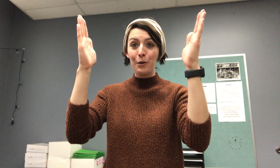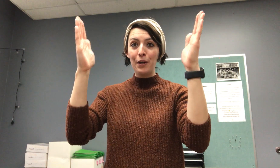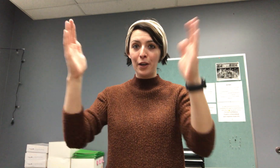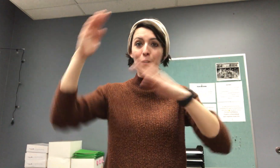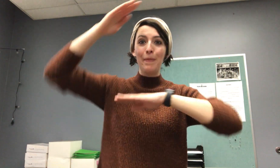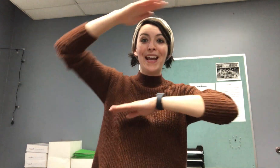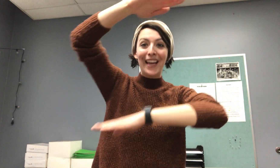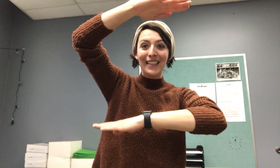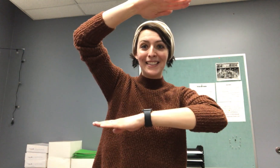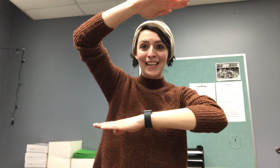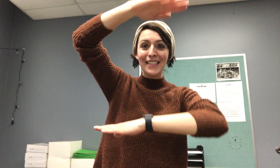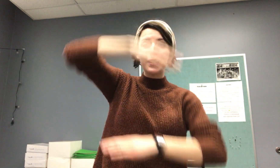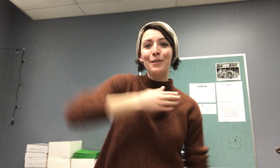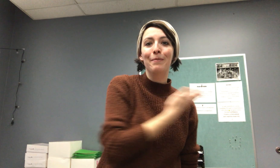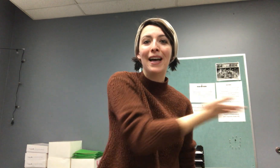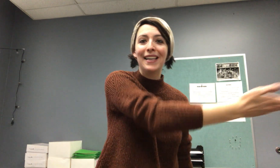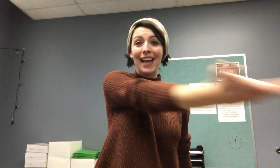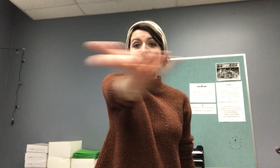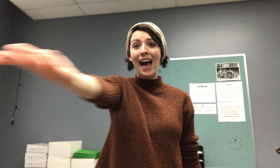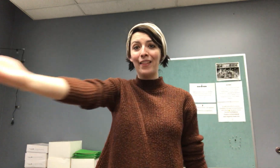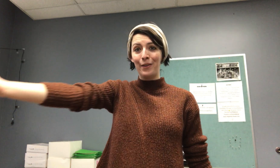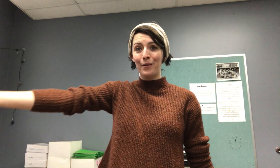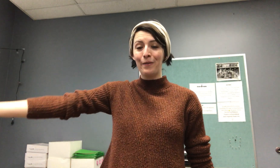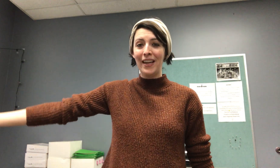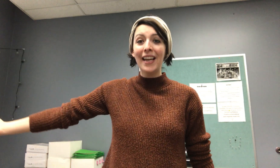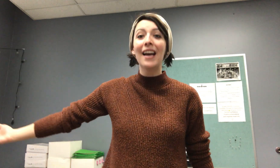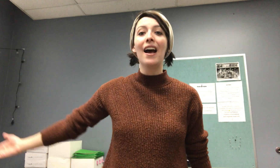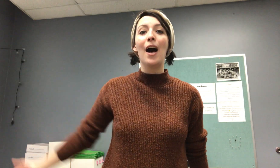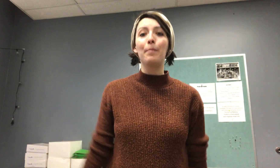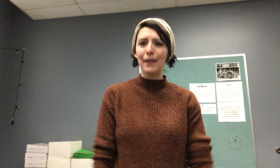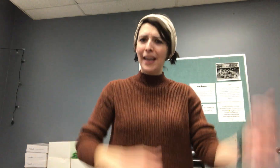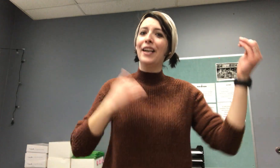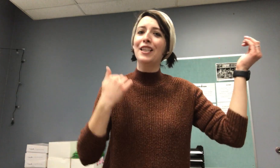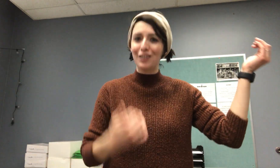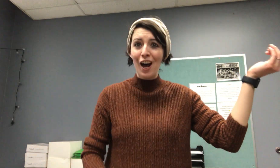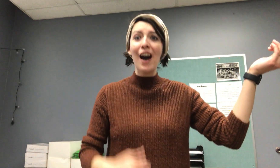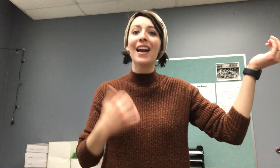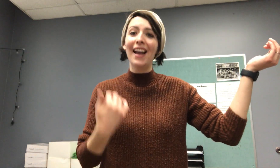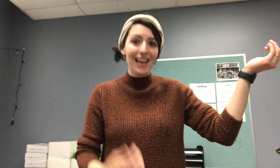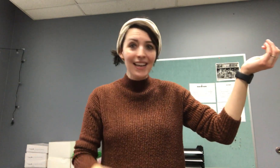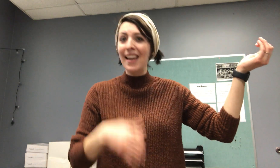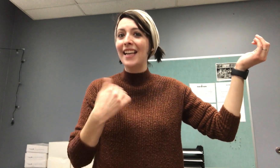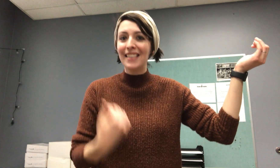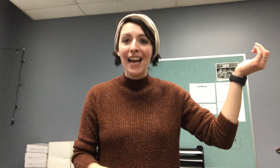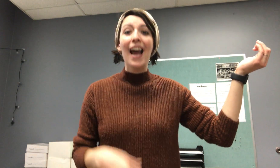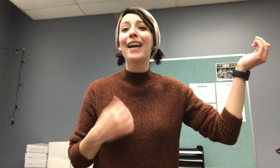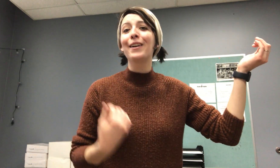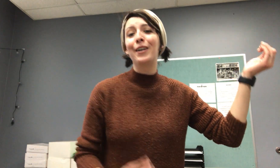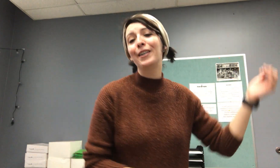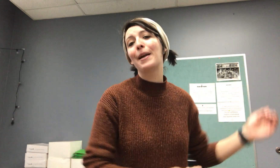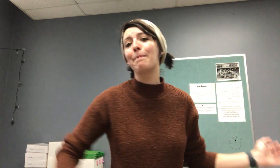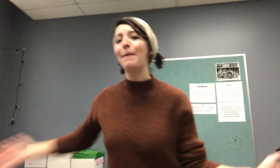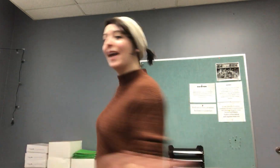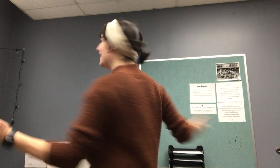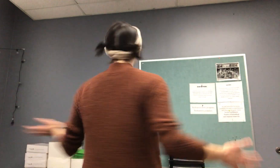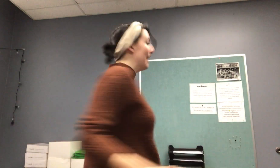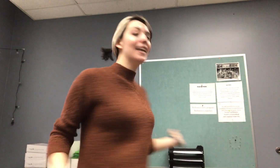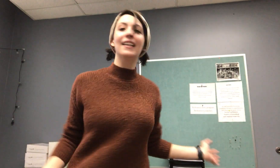new paintings to my gallery. I'll play guitar and knit and cook and basically